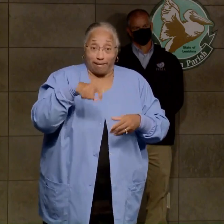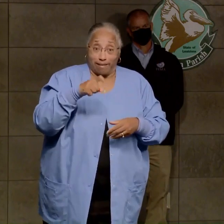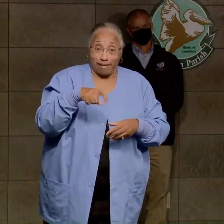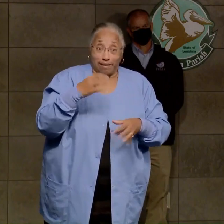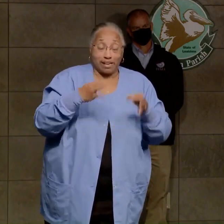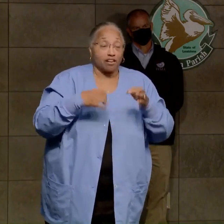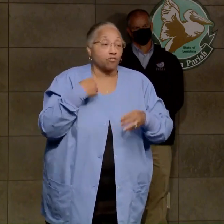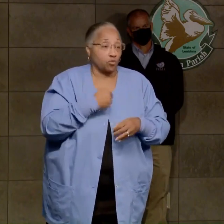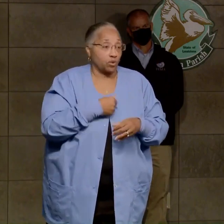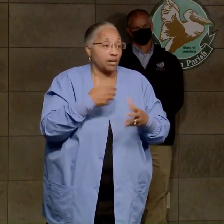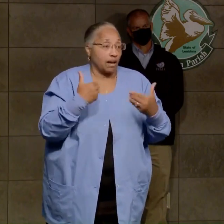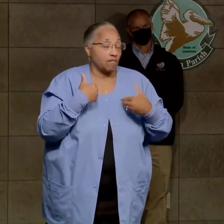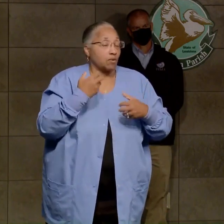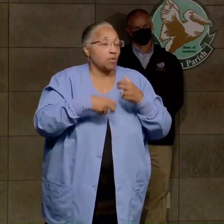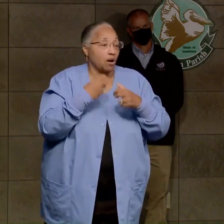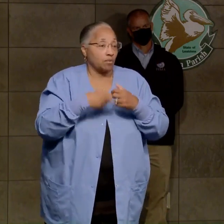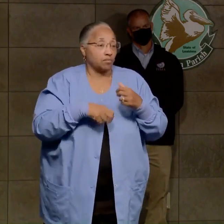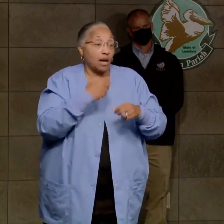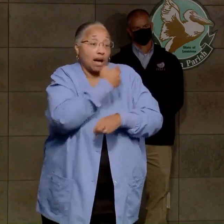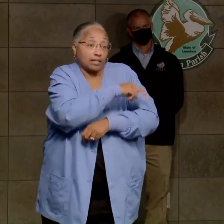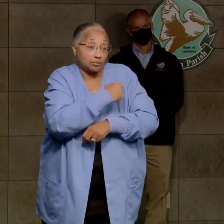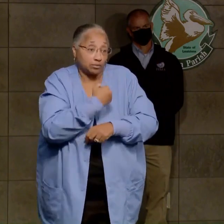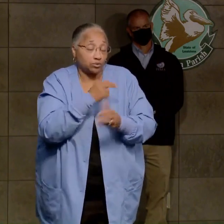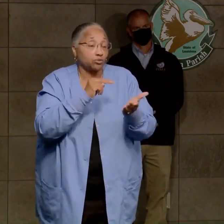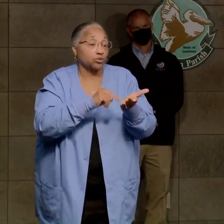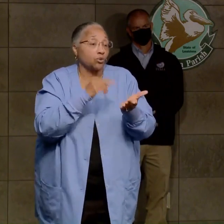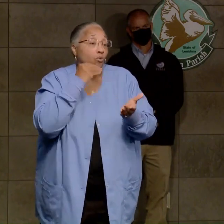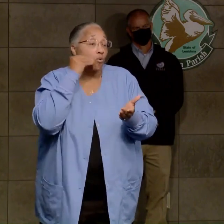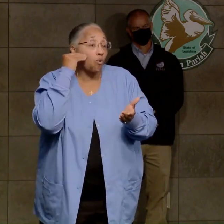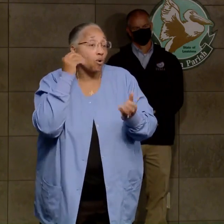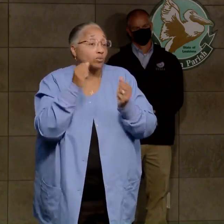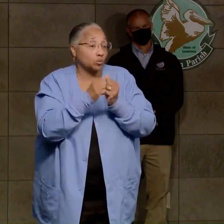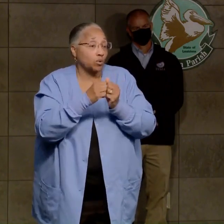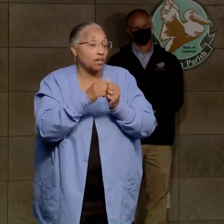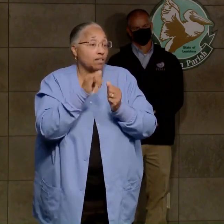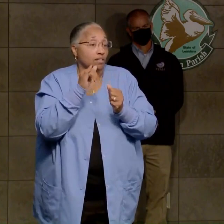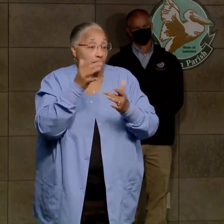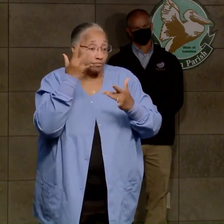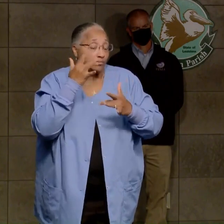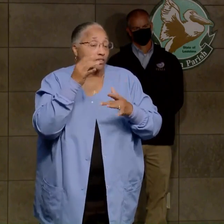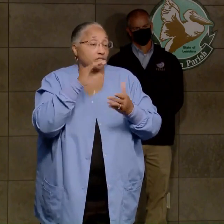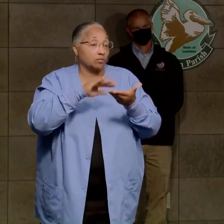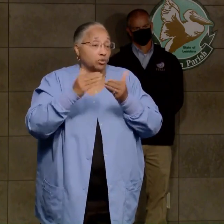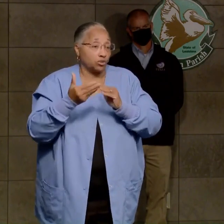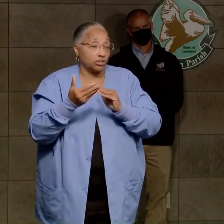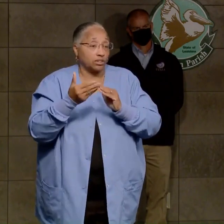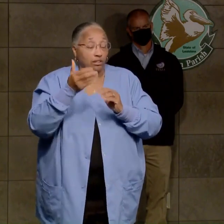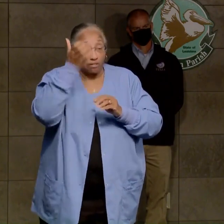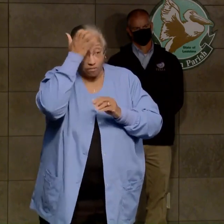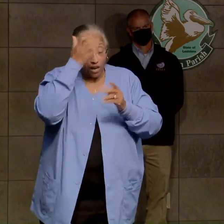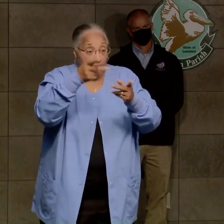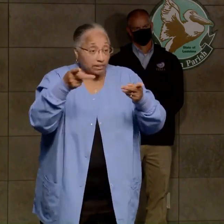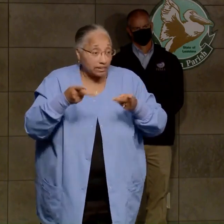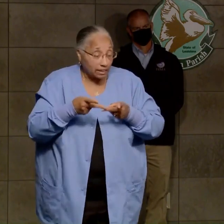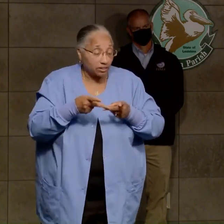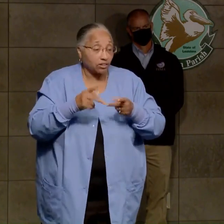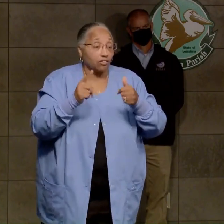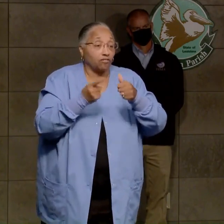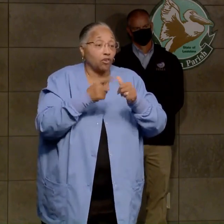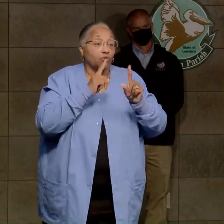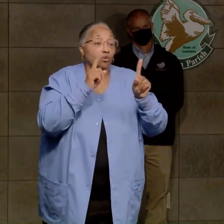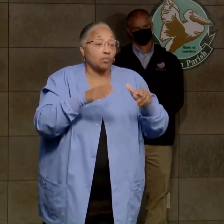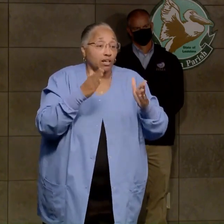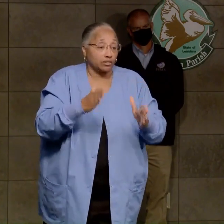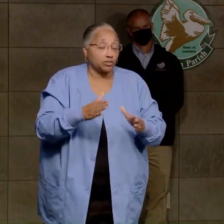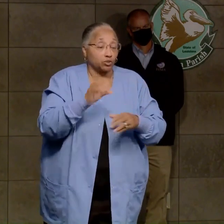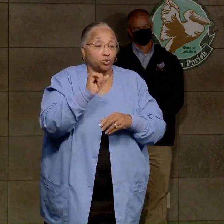harm's way. Hospitals, certainly nursing homes with the vulnerable communities, our fire stations, our first responders, our own water plant,